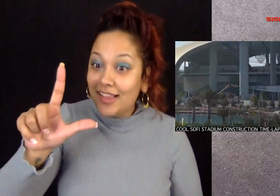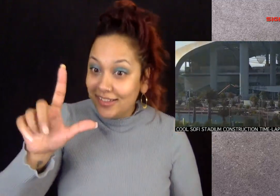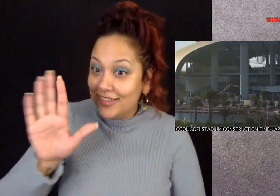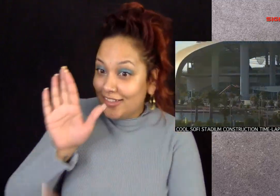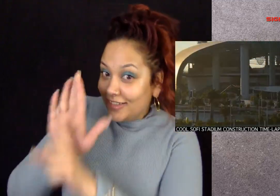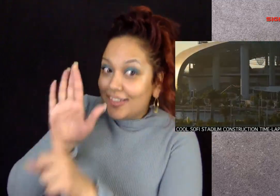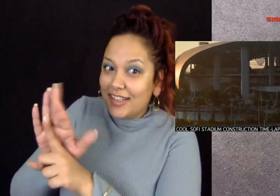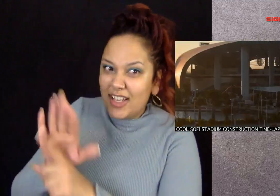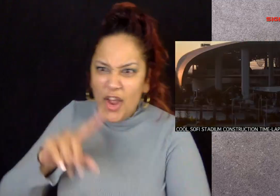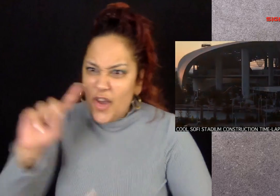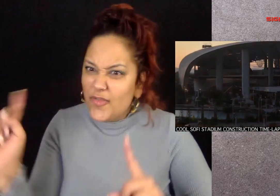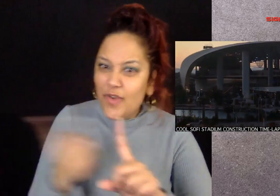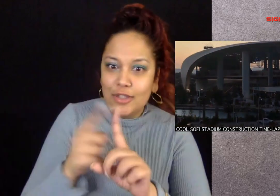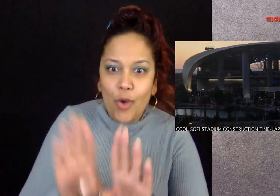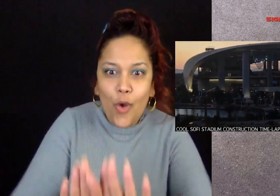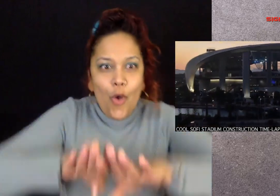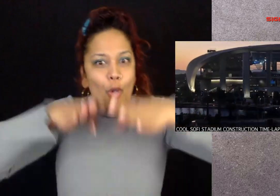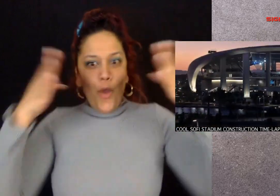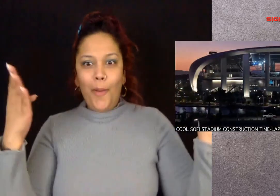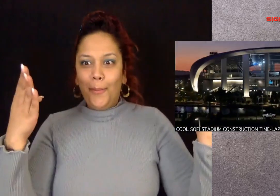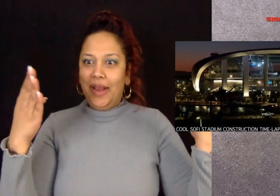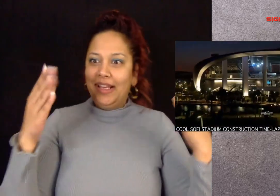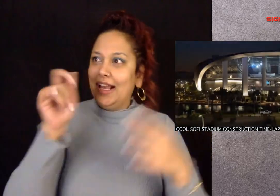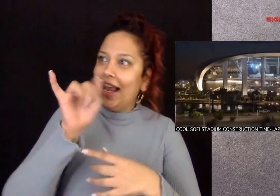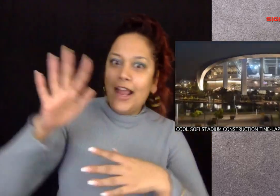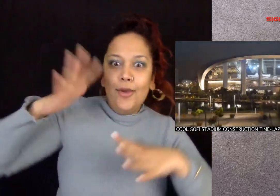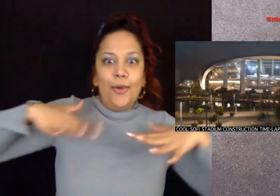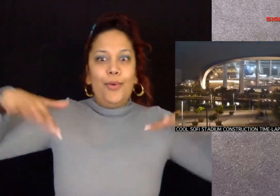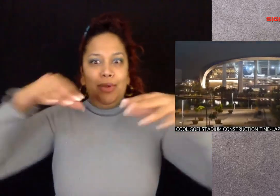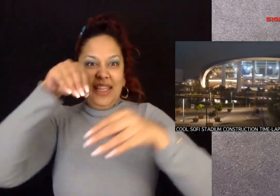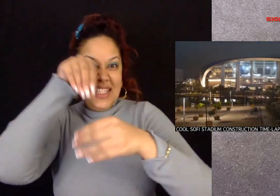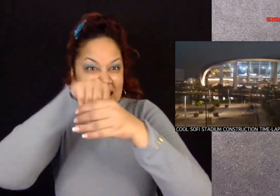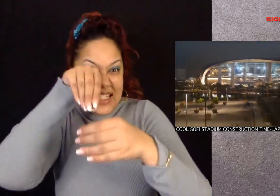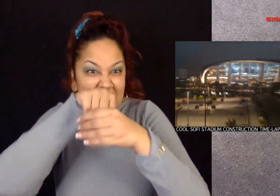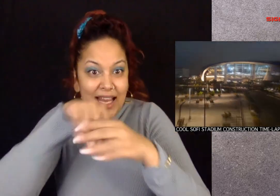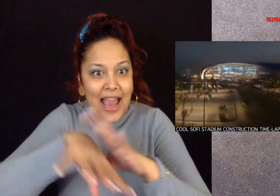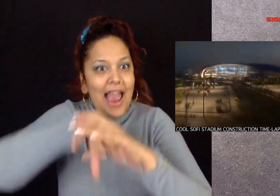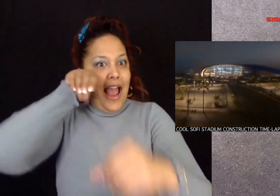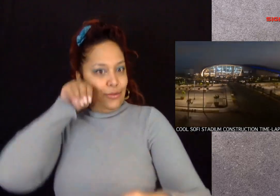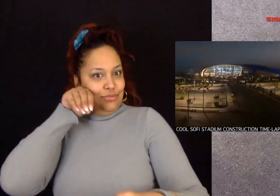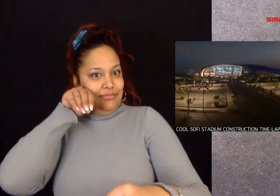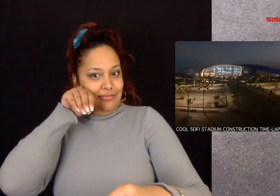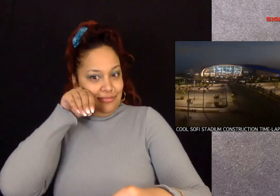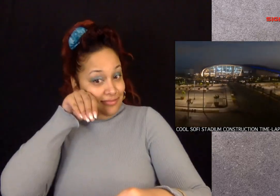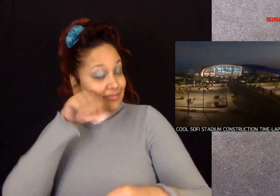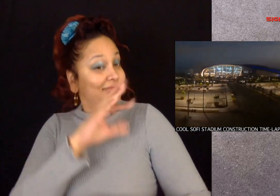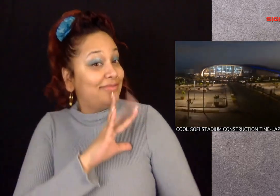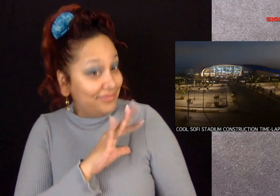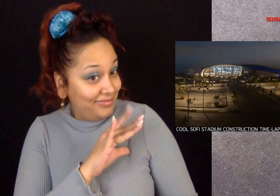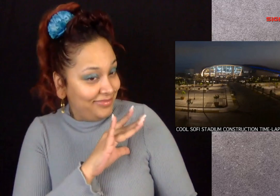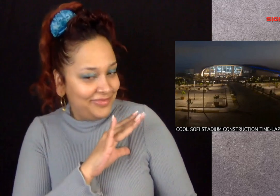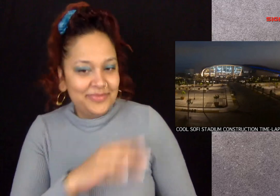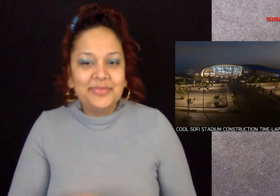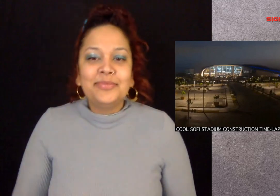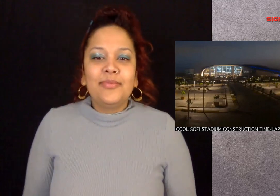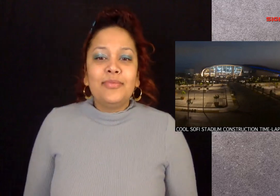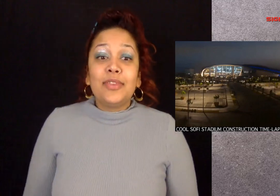It is the NFL's largest stadium and the first open-air indoor-outdoor venue.